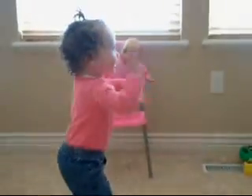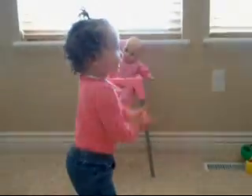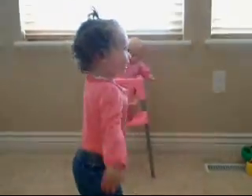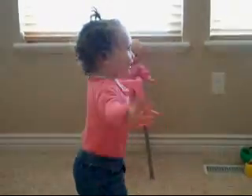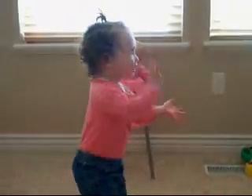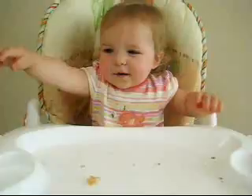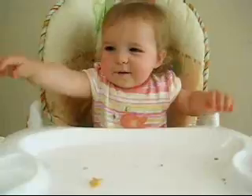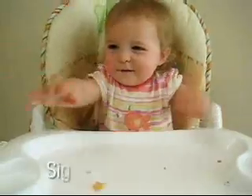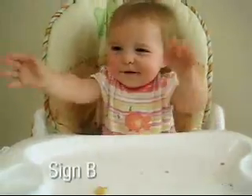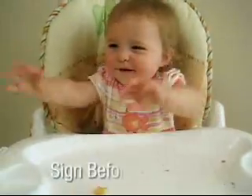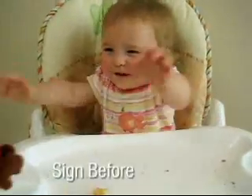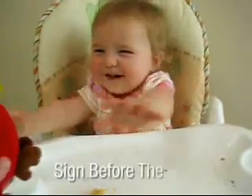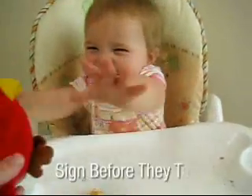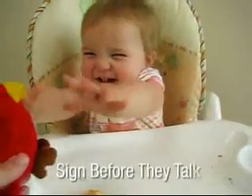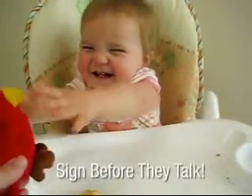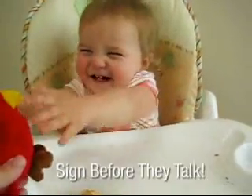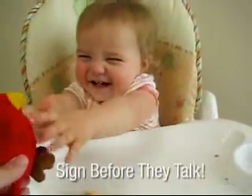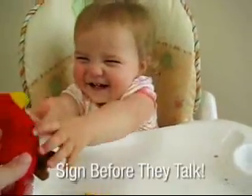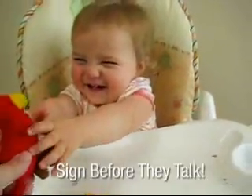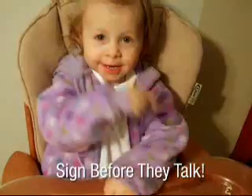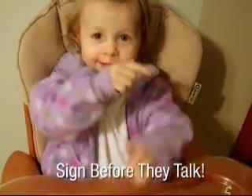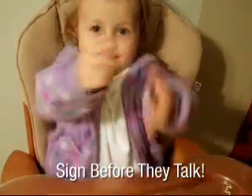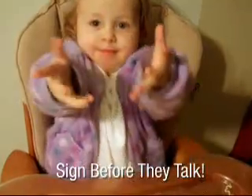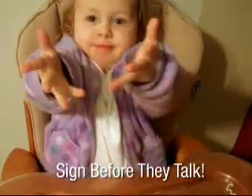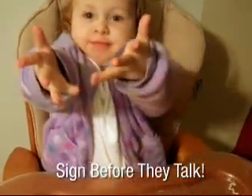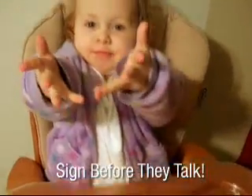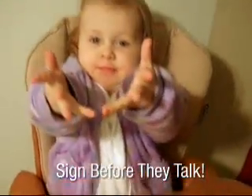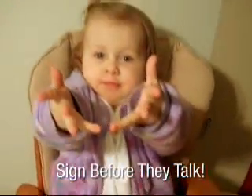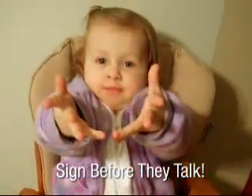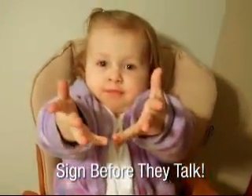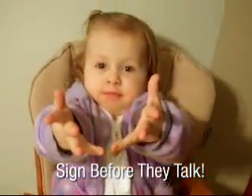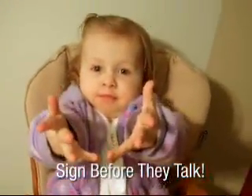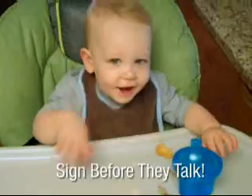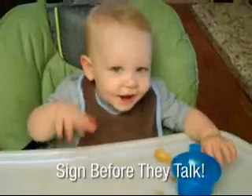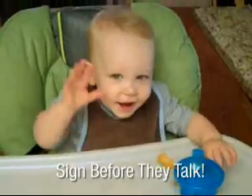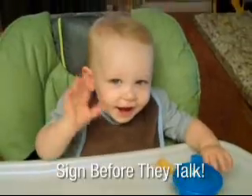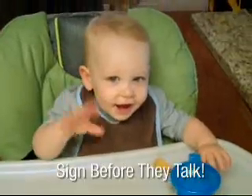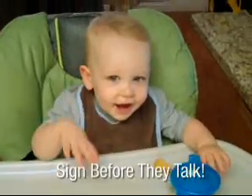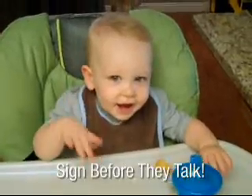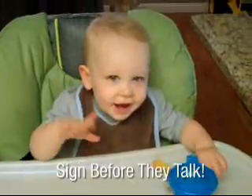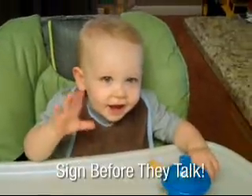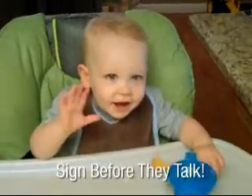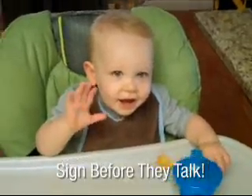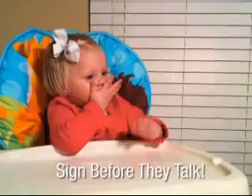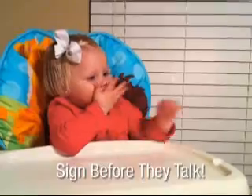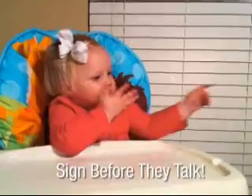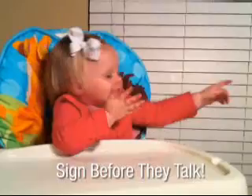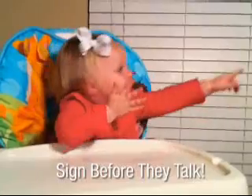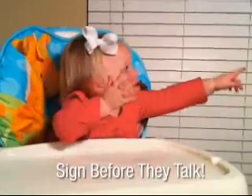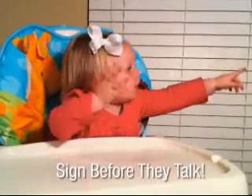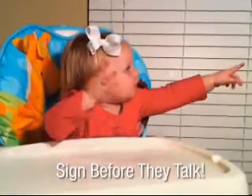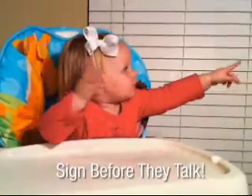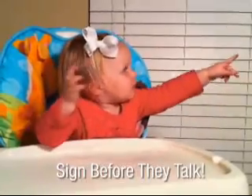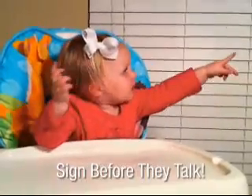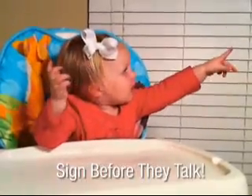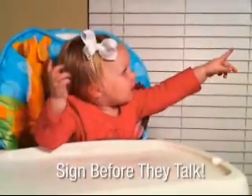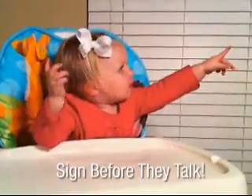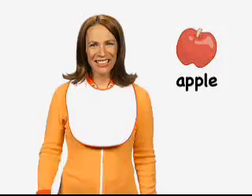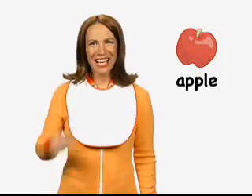before they walk, they sign before they talk. All babies naturally use gestures like waving bye-bye. But now you can expand their early